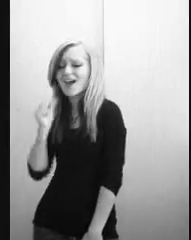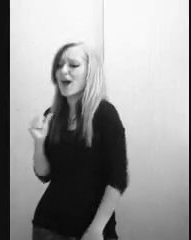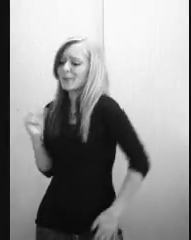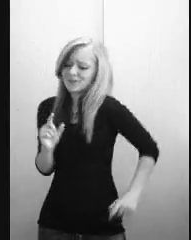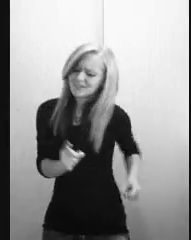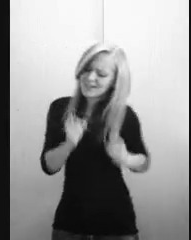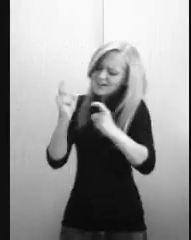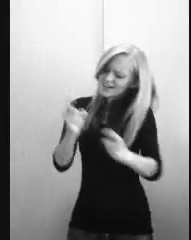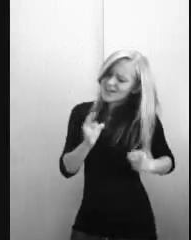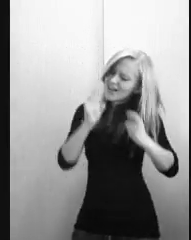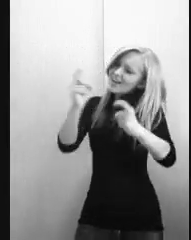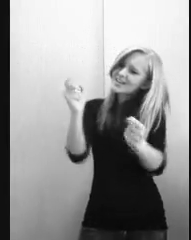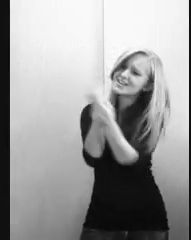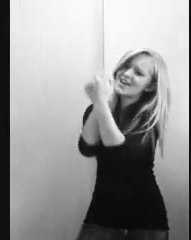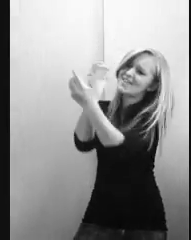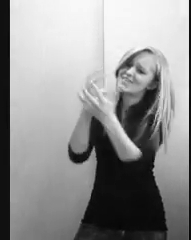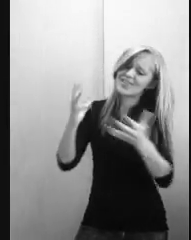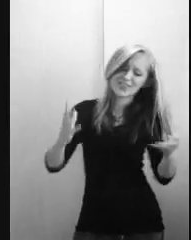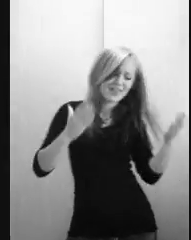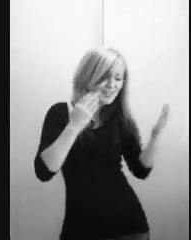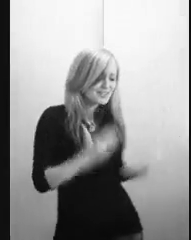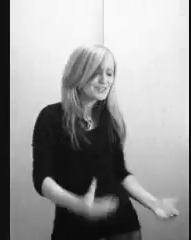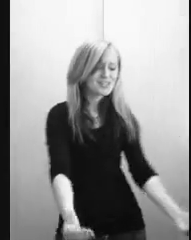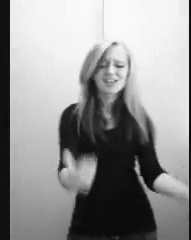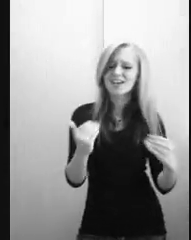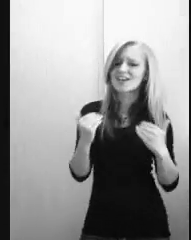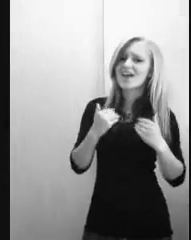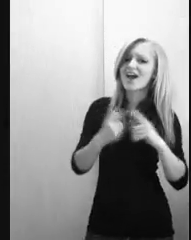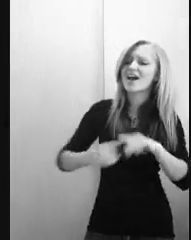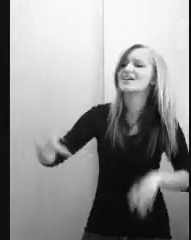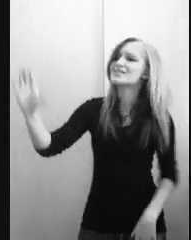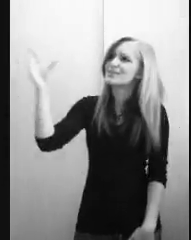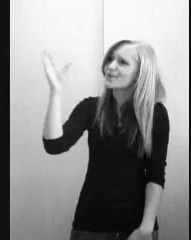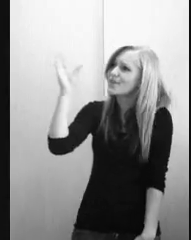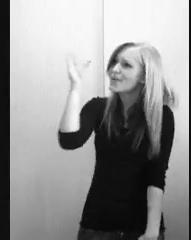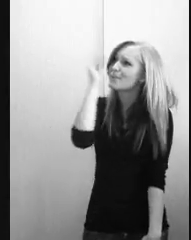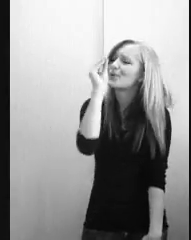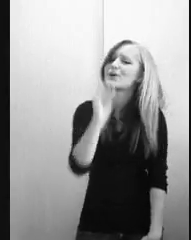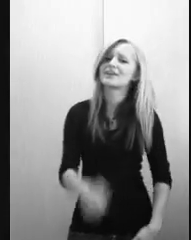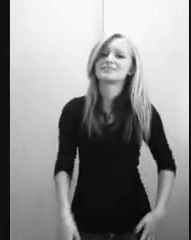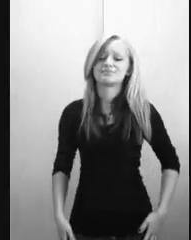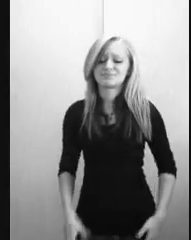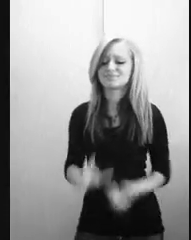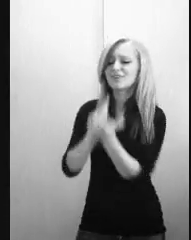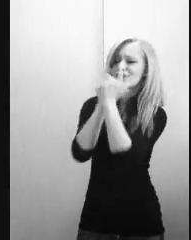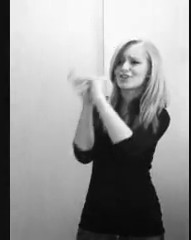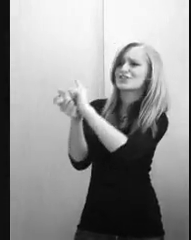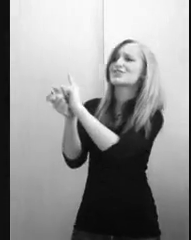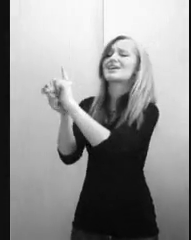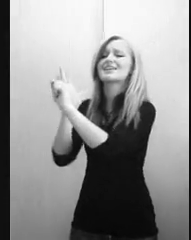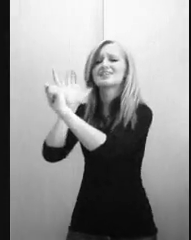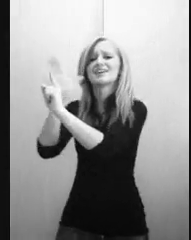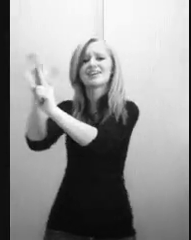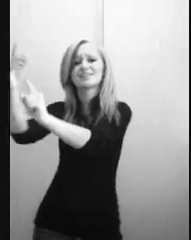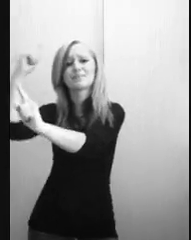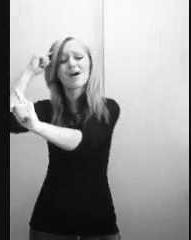Abigail gave everything she had to avoid And changed his